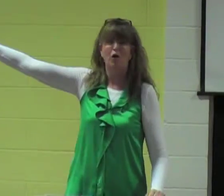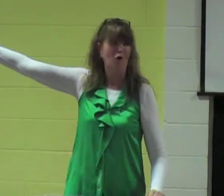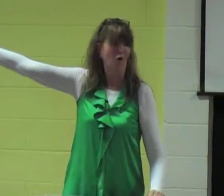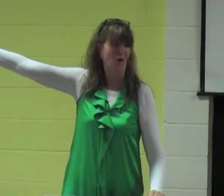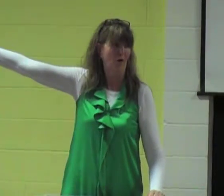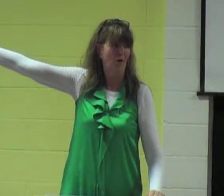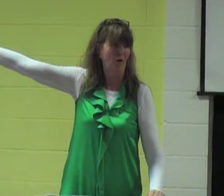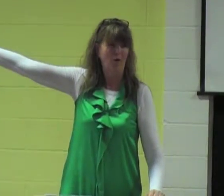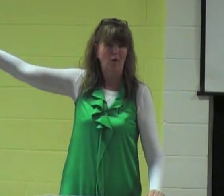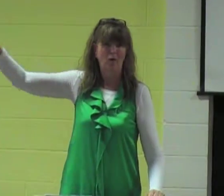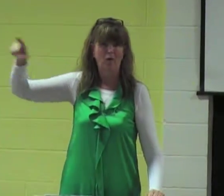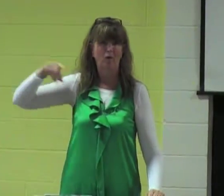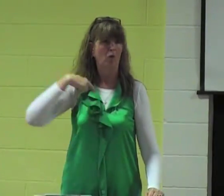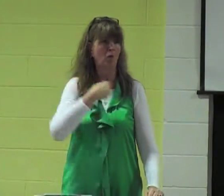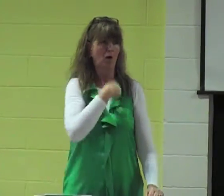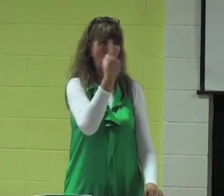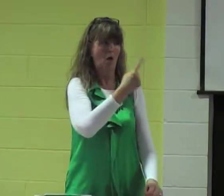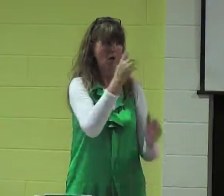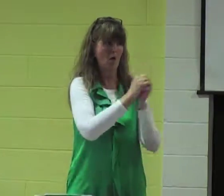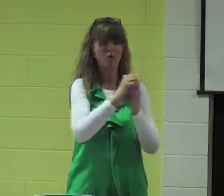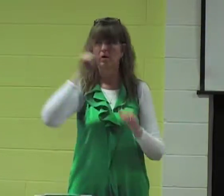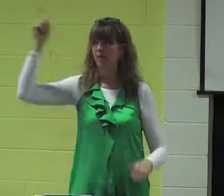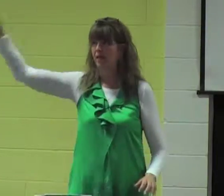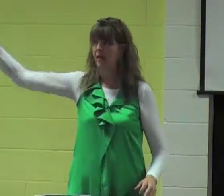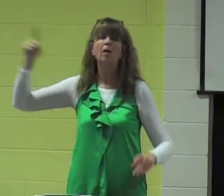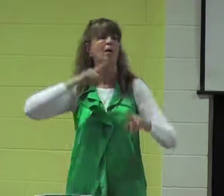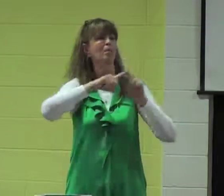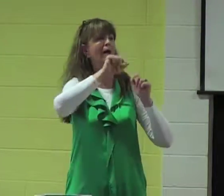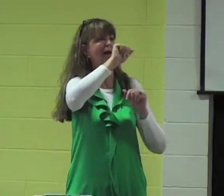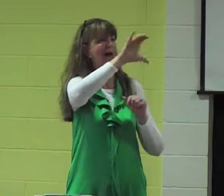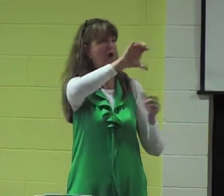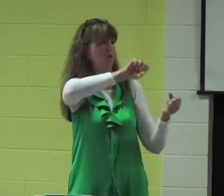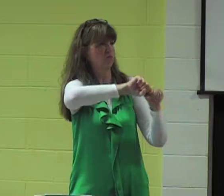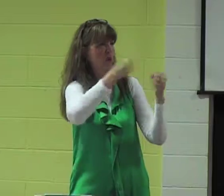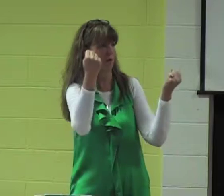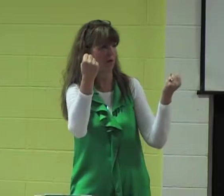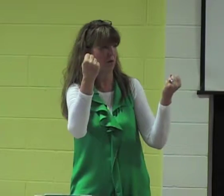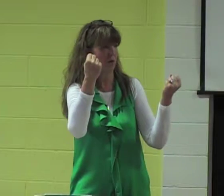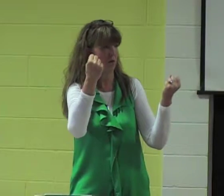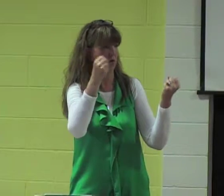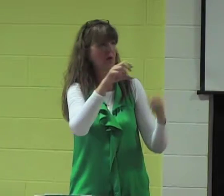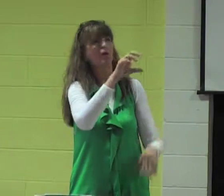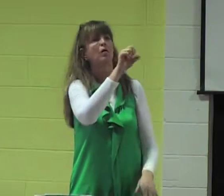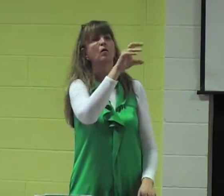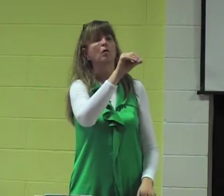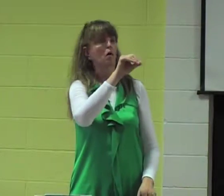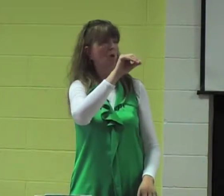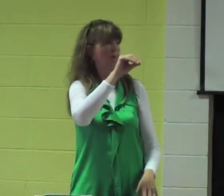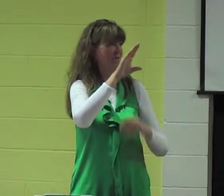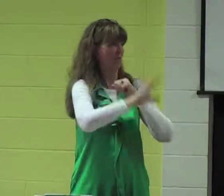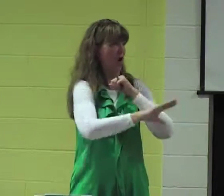I just kind of, for the benefit of our visitor, we tend to worship over the sanctuary, but our air conditioning broke.